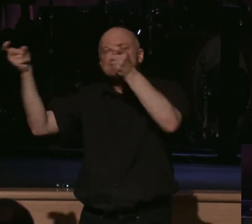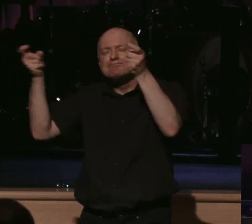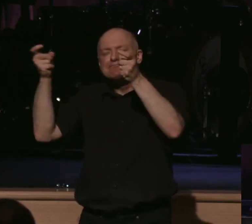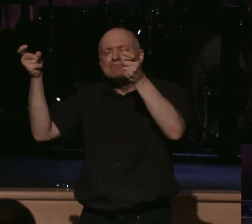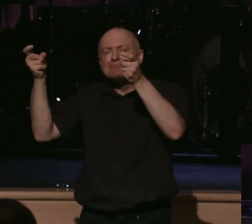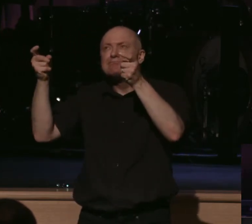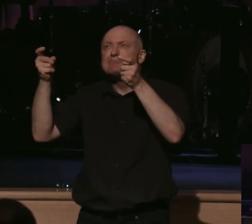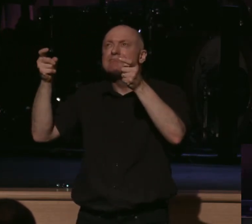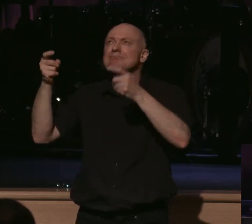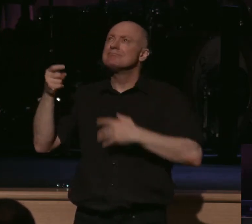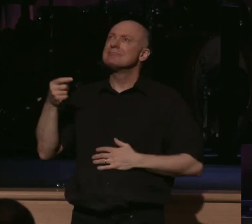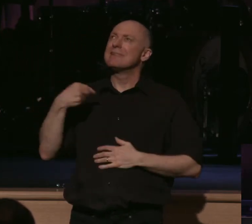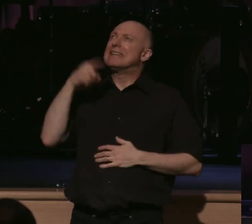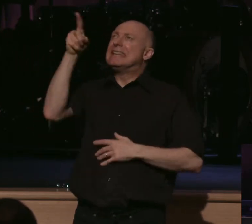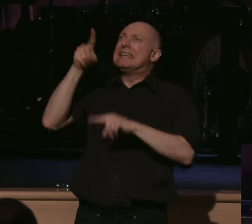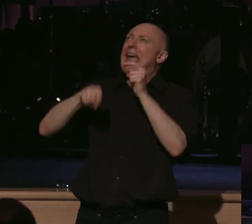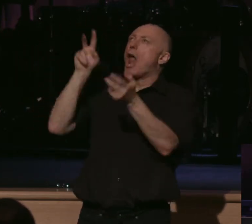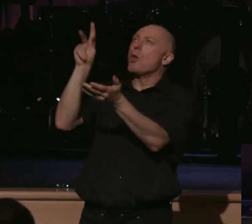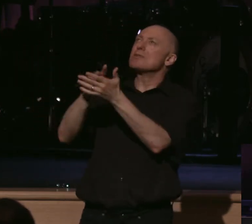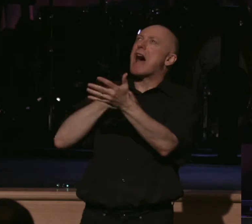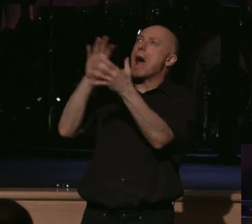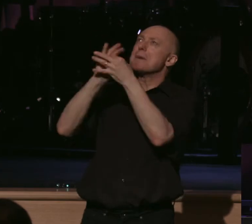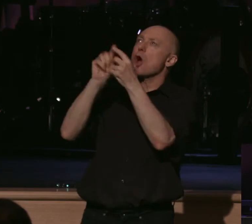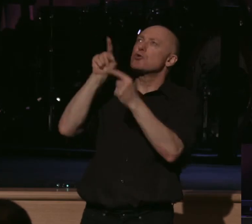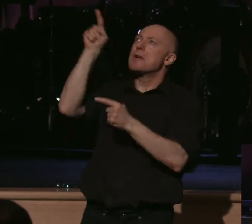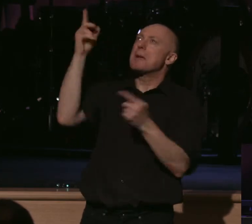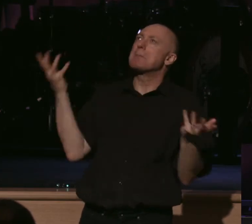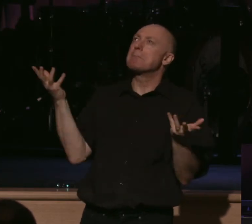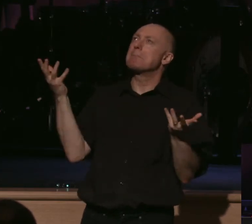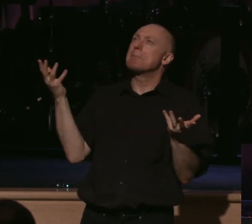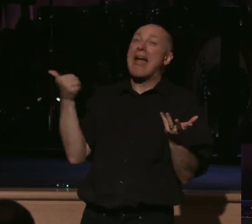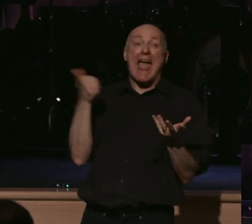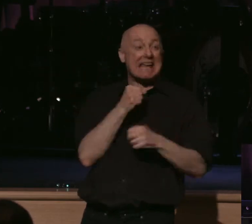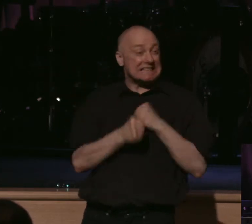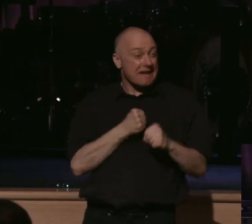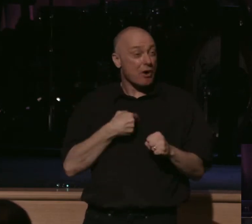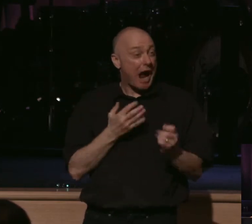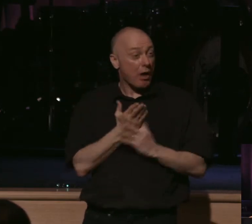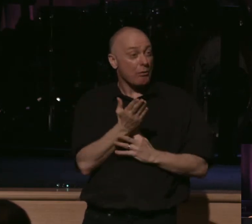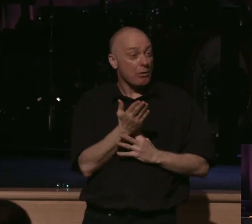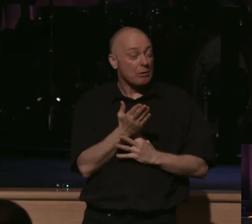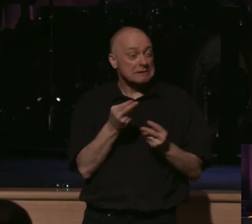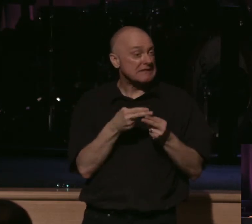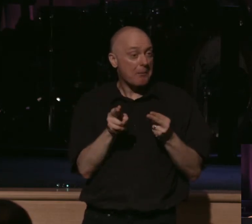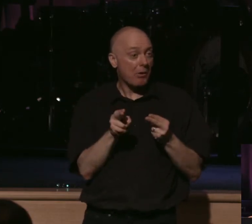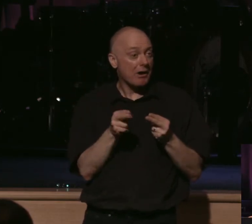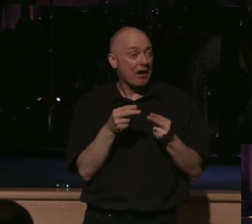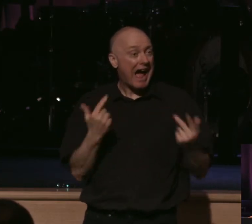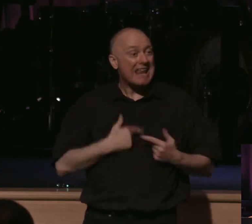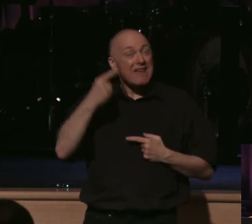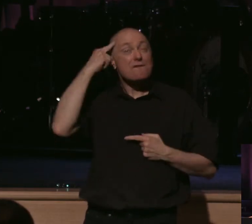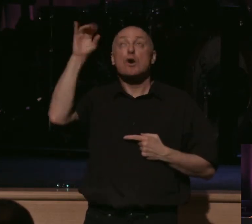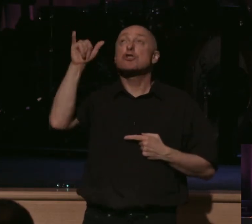a child of God. My God cannot lose. I belong to him. Any suffering I go through in this life is temporal. I live for what is eternal.